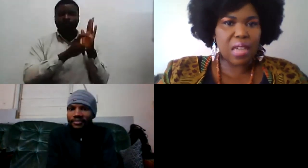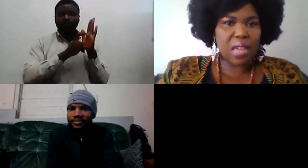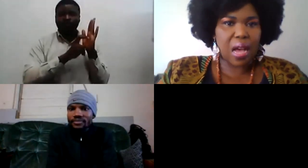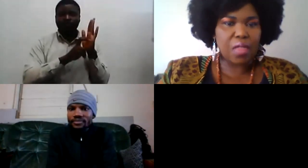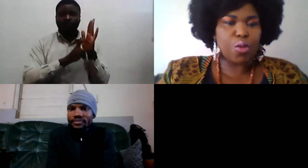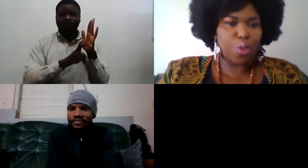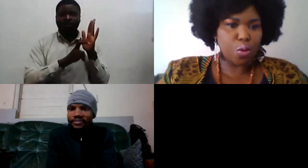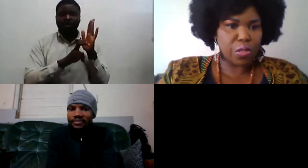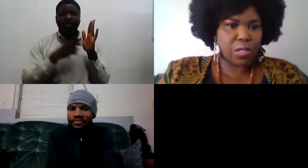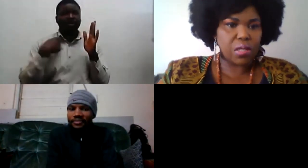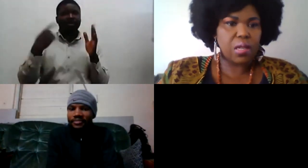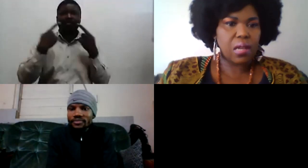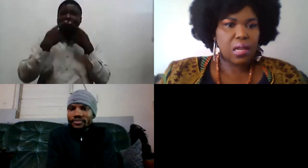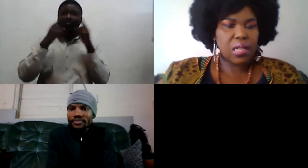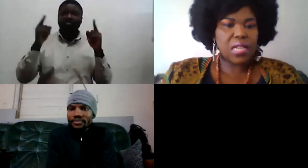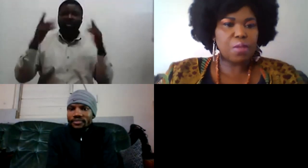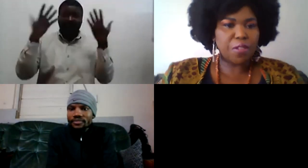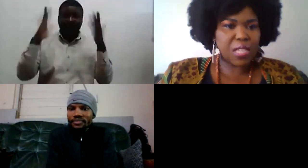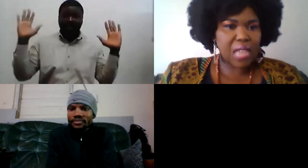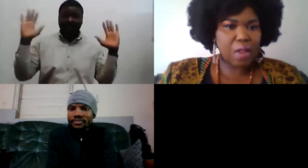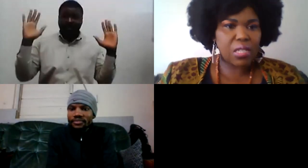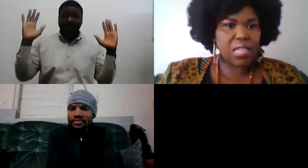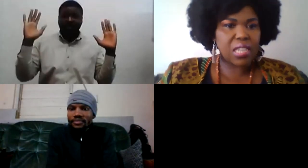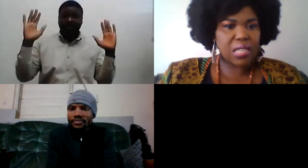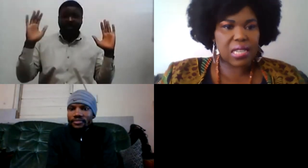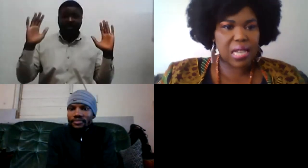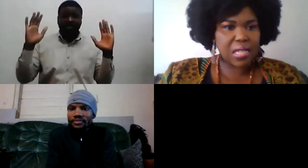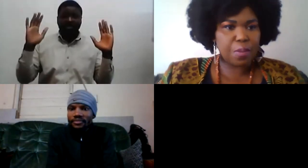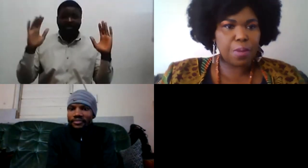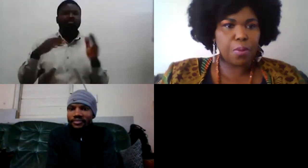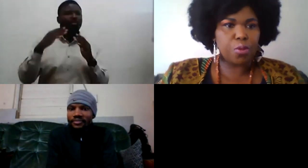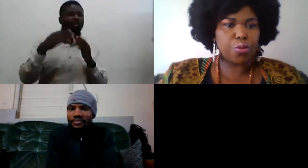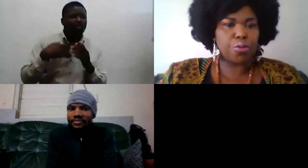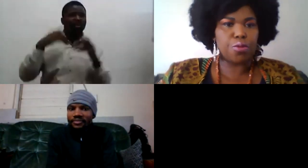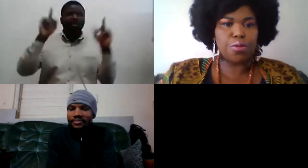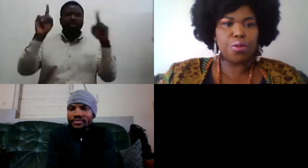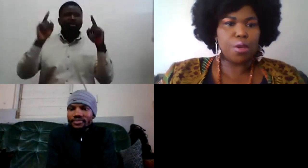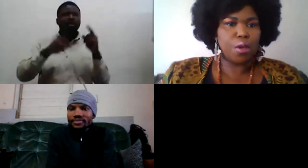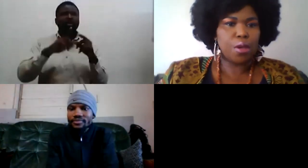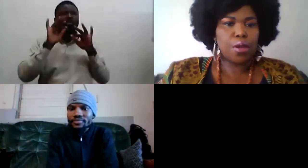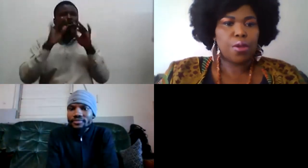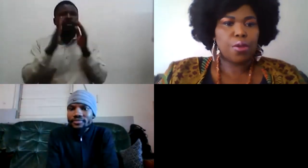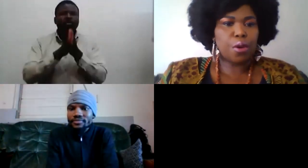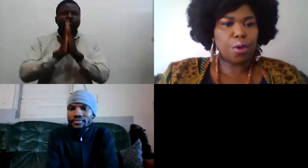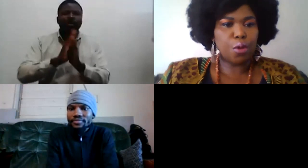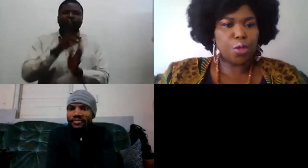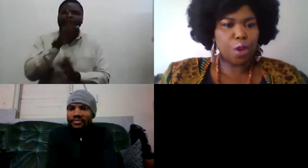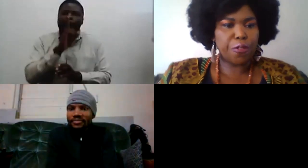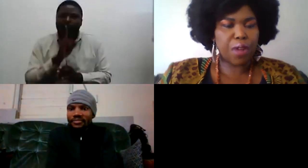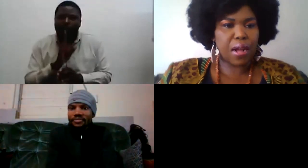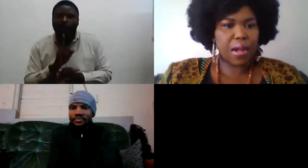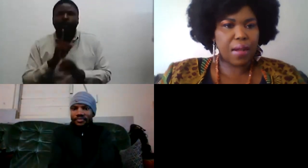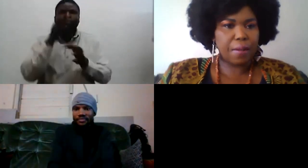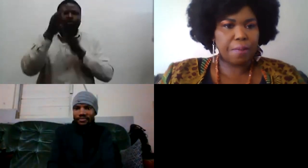went uh through those in terms of the sound that just asking people to you know close